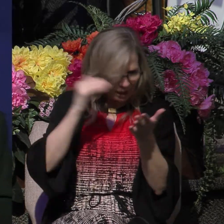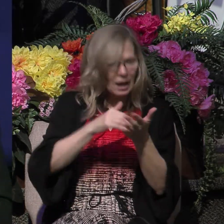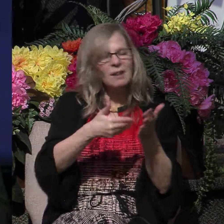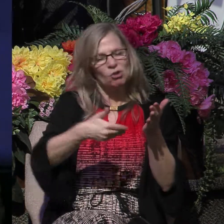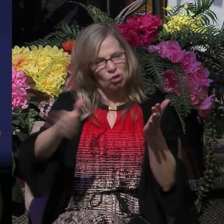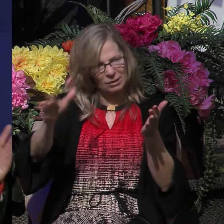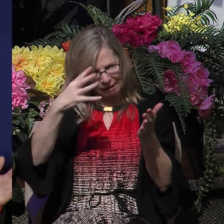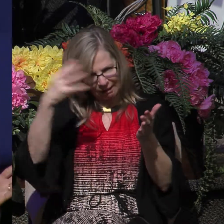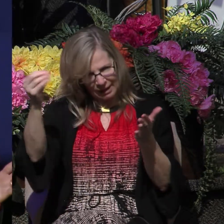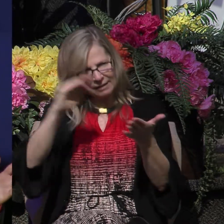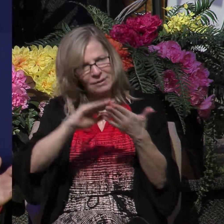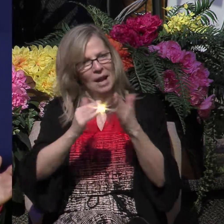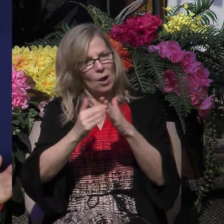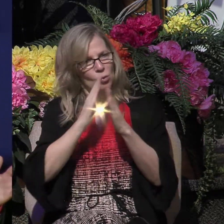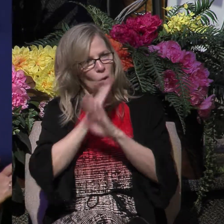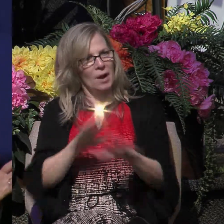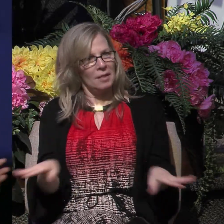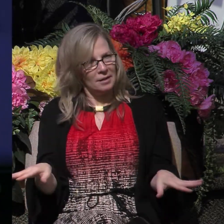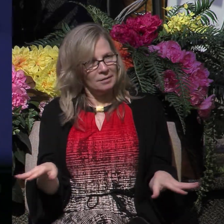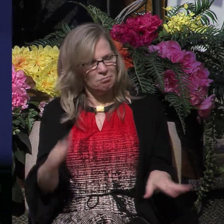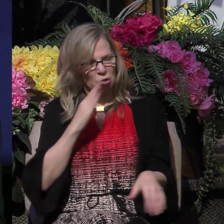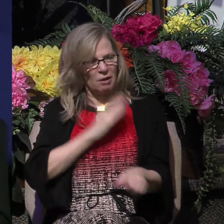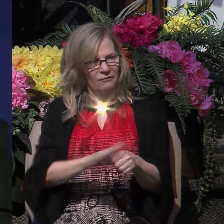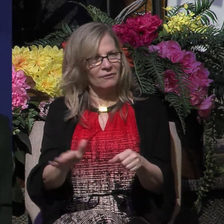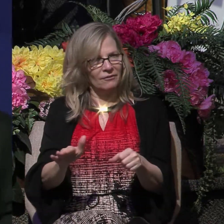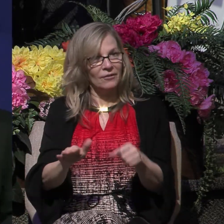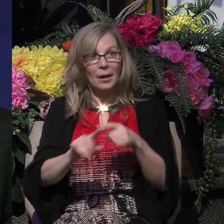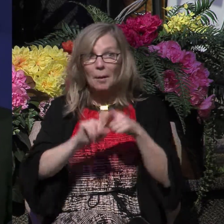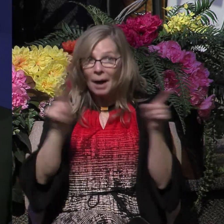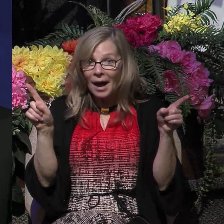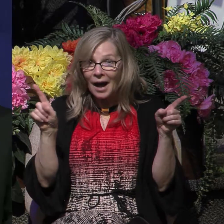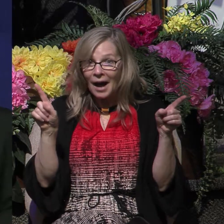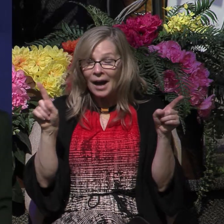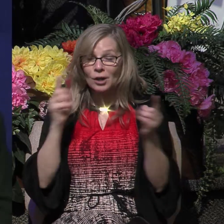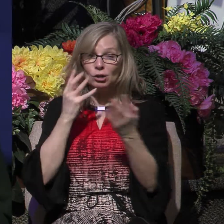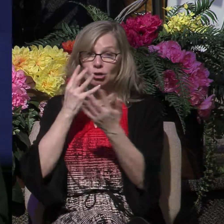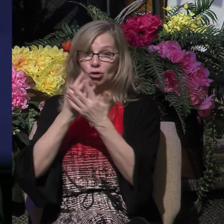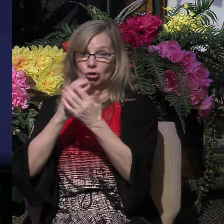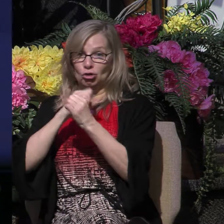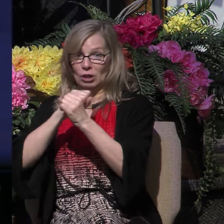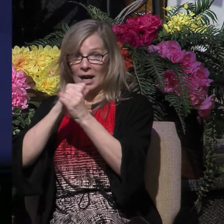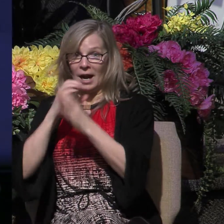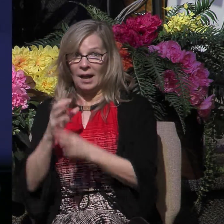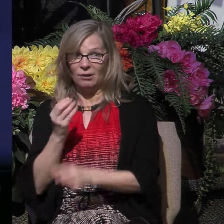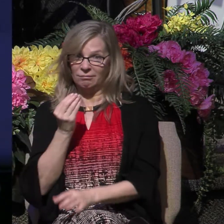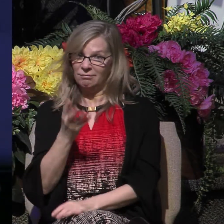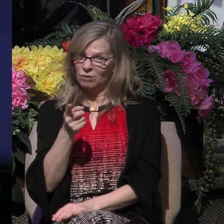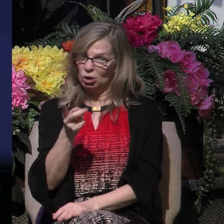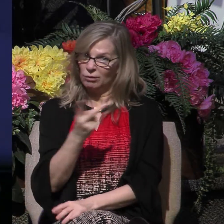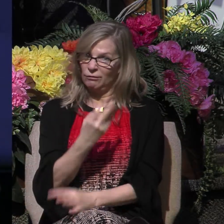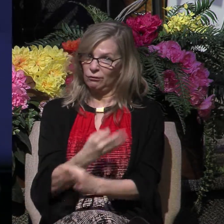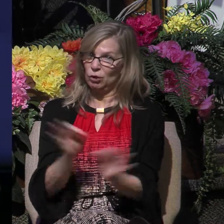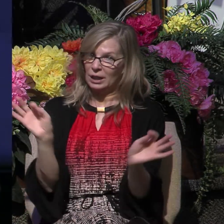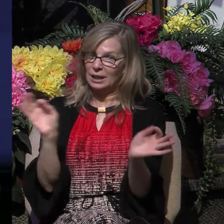leave town quietly. But when the jailer told Paul and Silas that they were free to go, surprisingly,